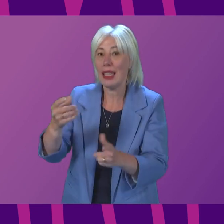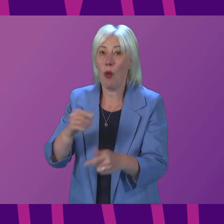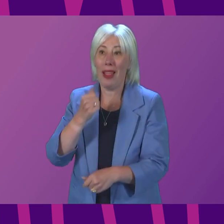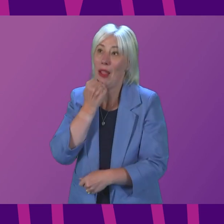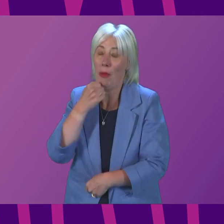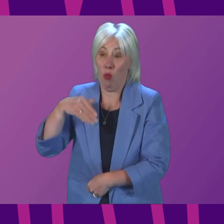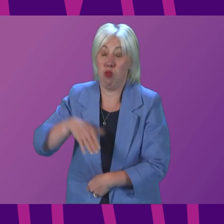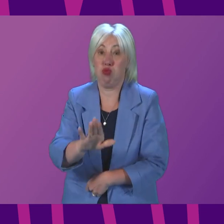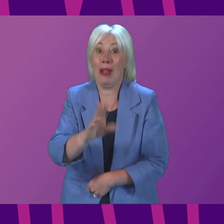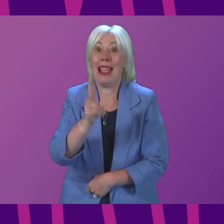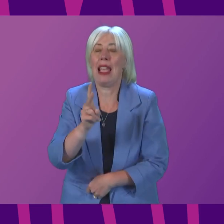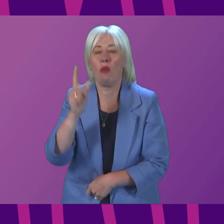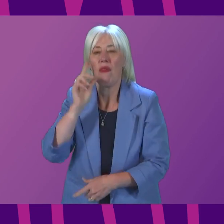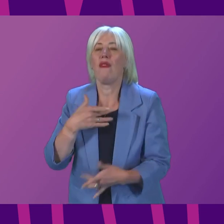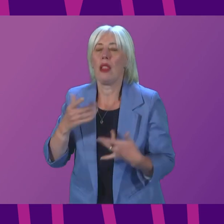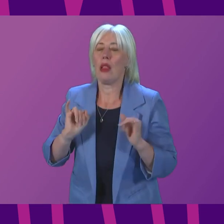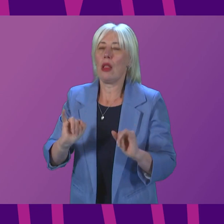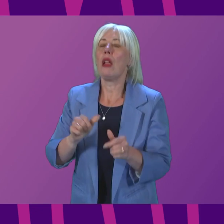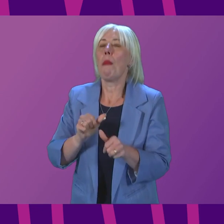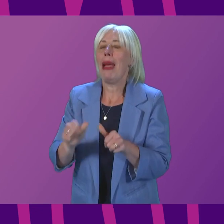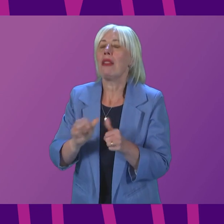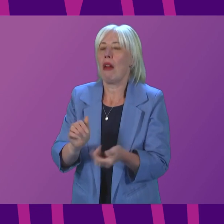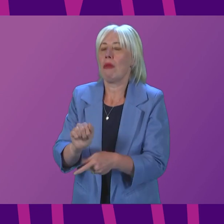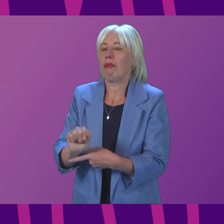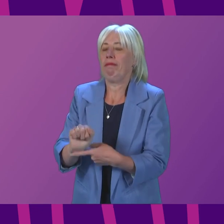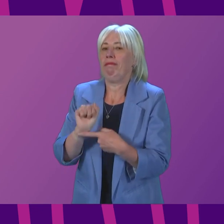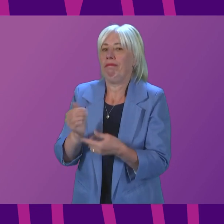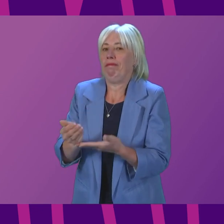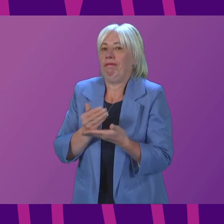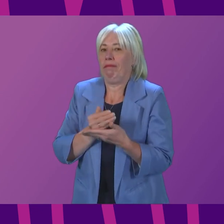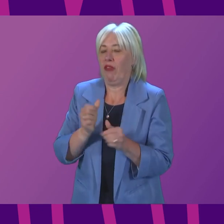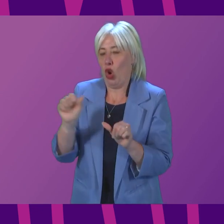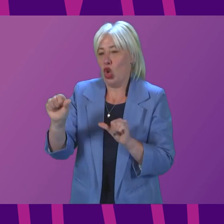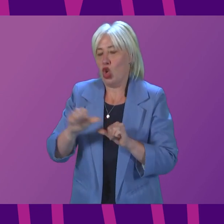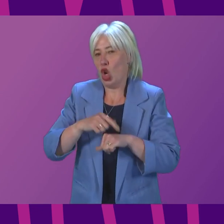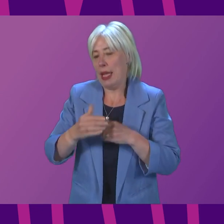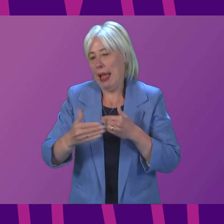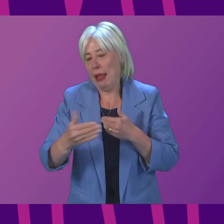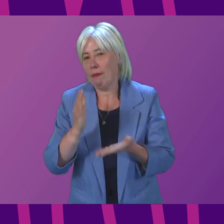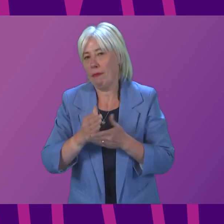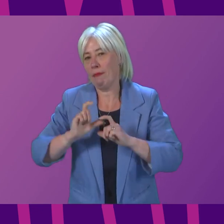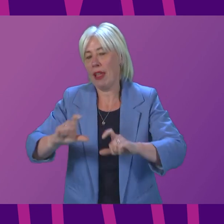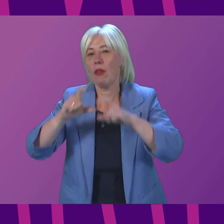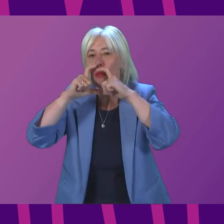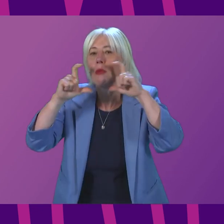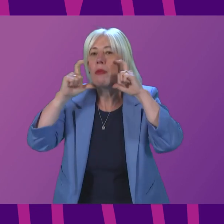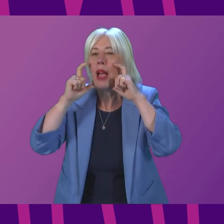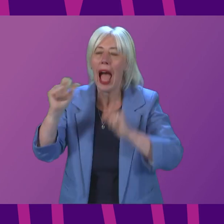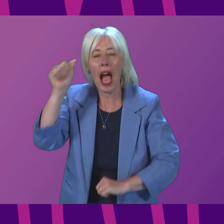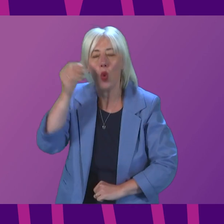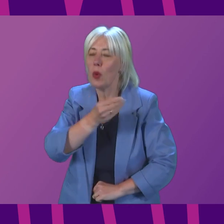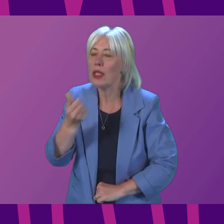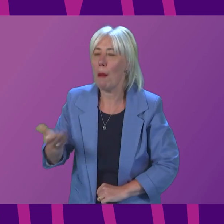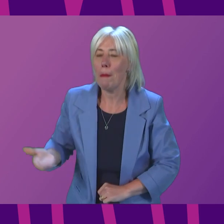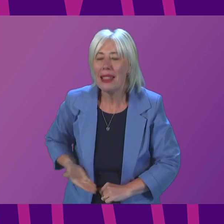in case numbers, we consider it prudent to retain this requirement in regulation for a further short period. I know this will be disappointing for businesses